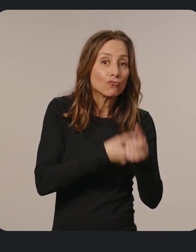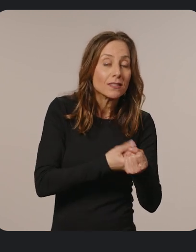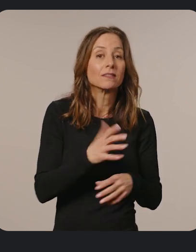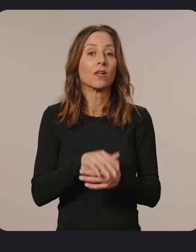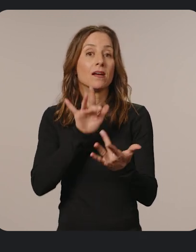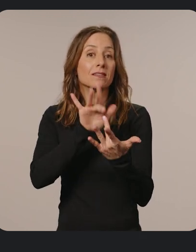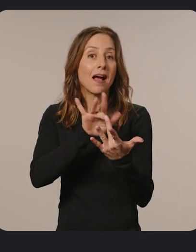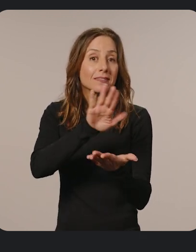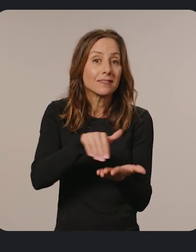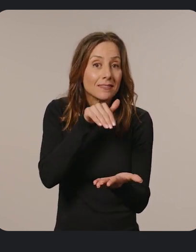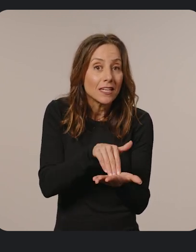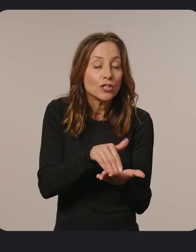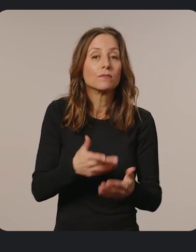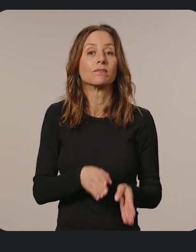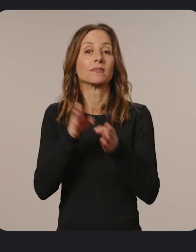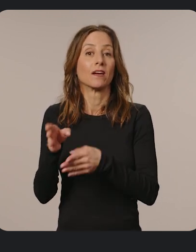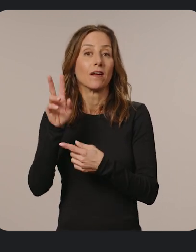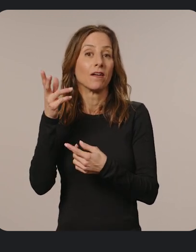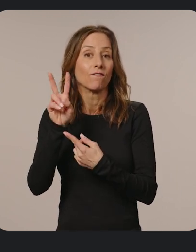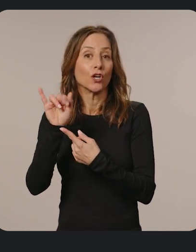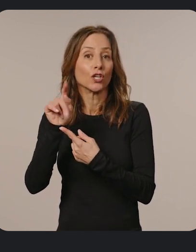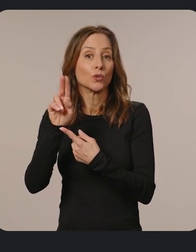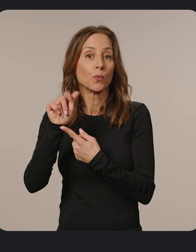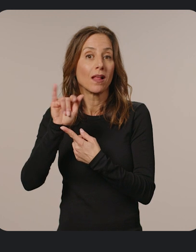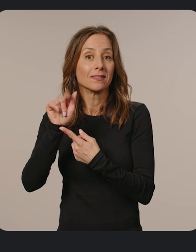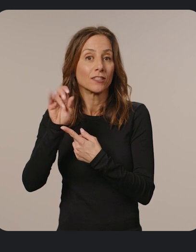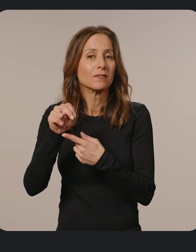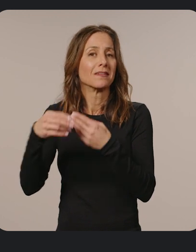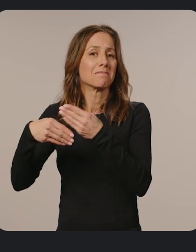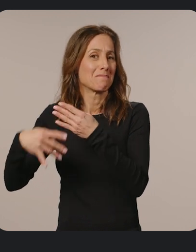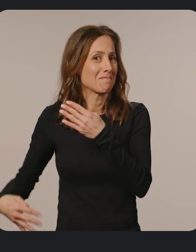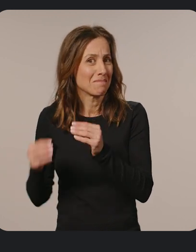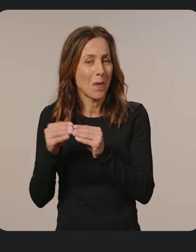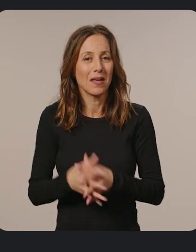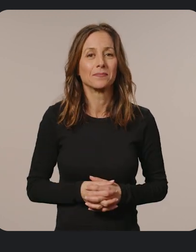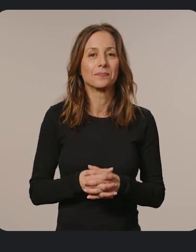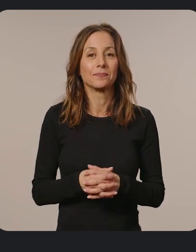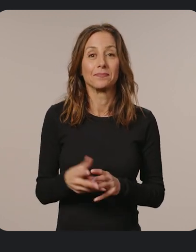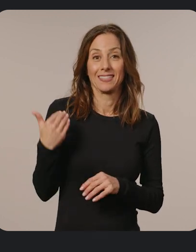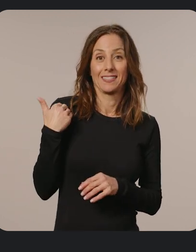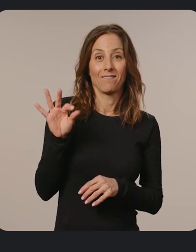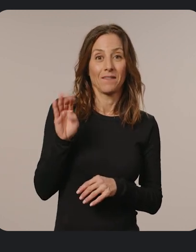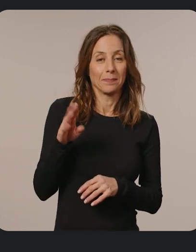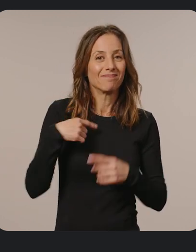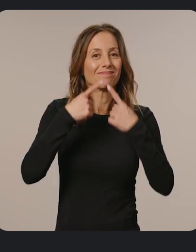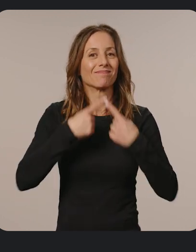security and trust, contact centers, virtualization, and more. And in February,